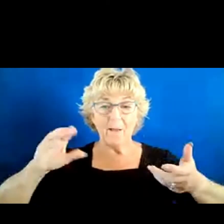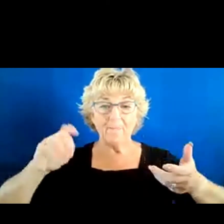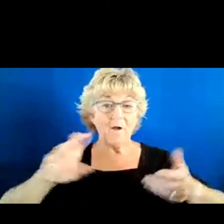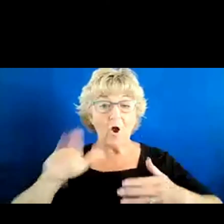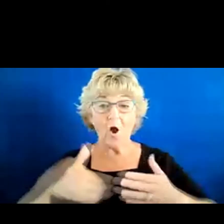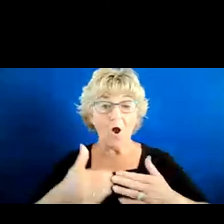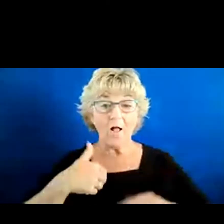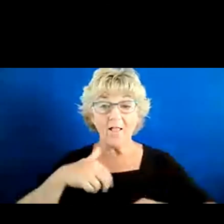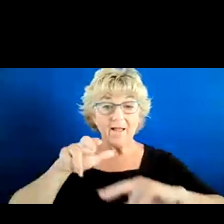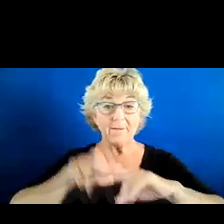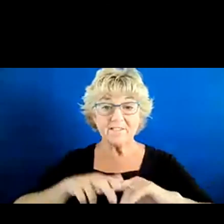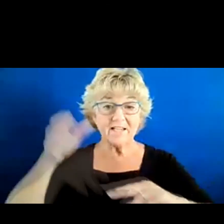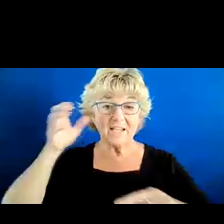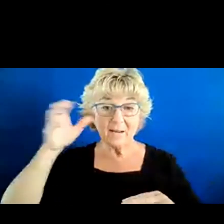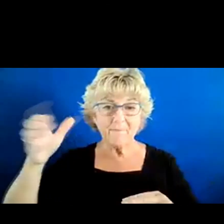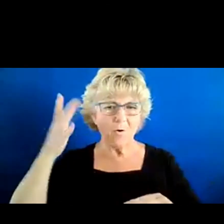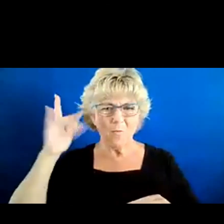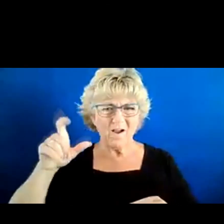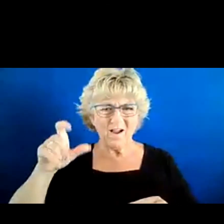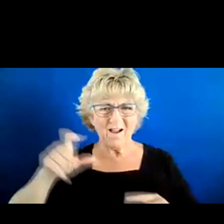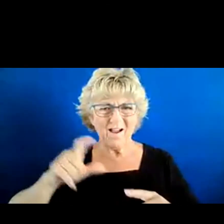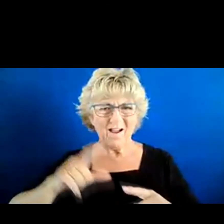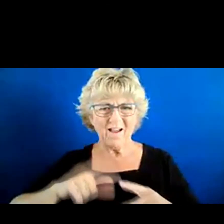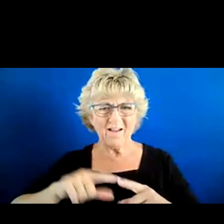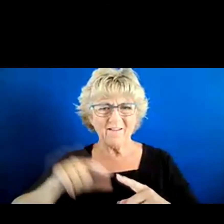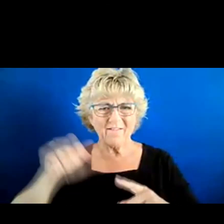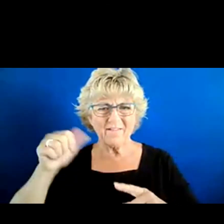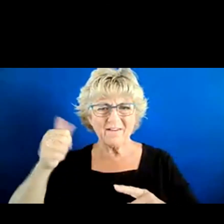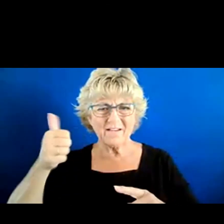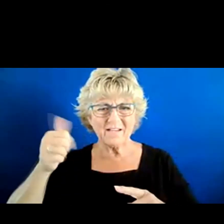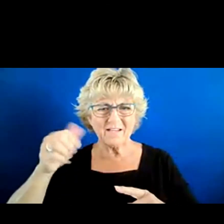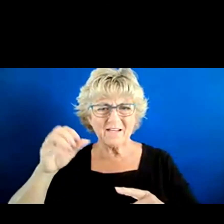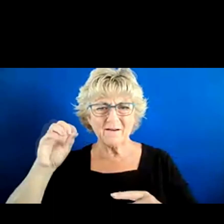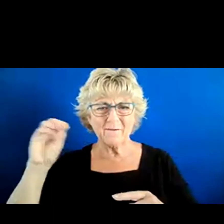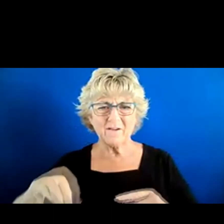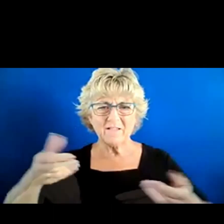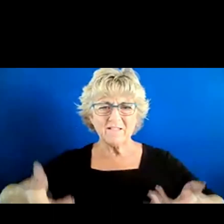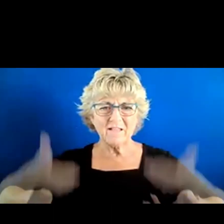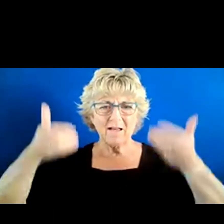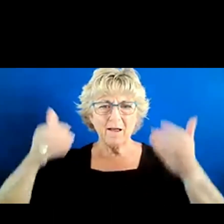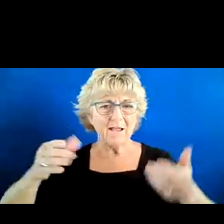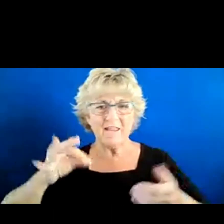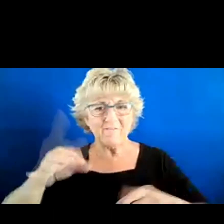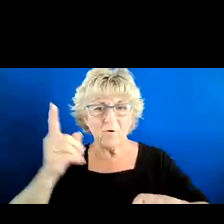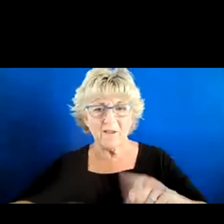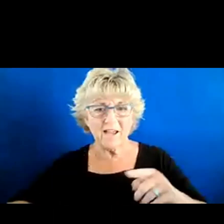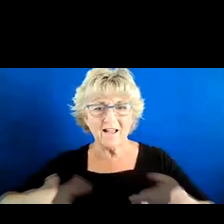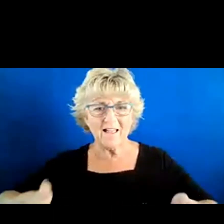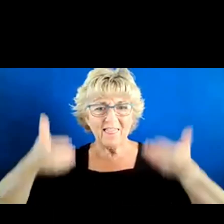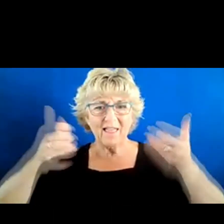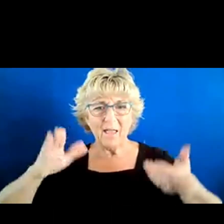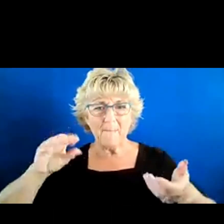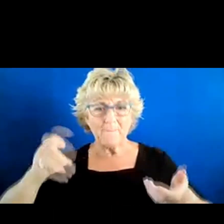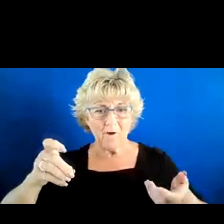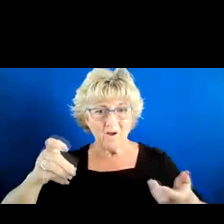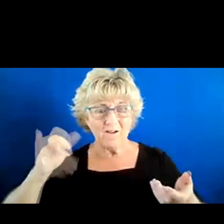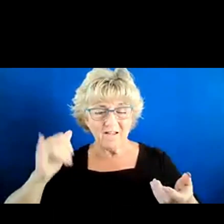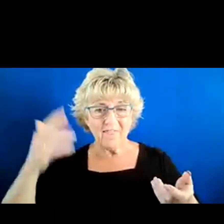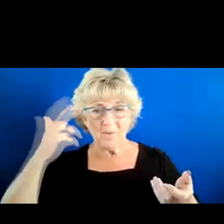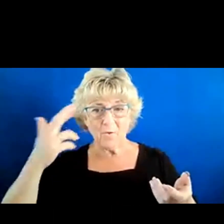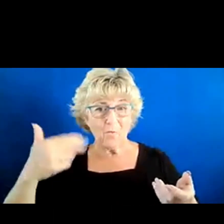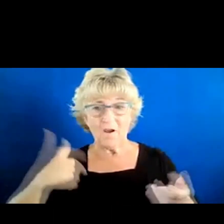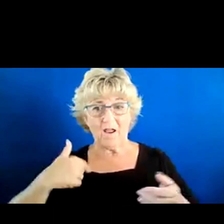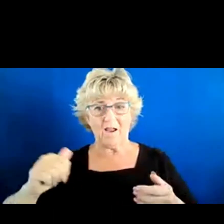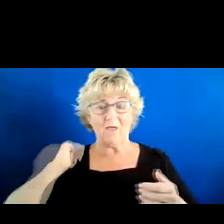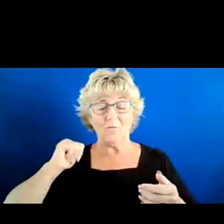doing is sitting at the computer, why do I have to 10% of the time lift a box? And if you're someone who literally can't lift a box, that would be a reason why I know I wouldn't